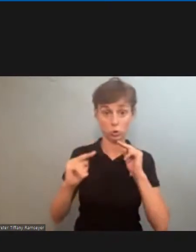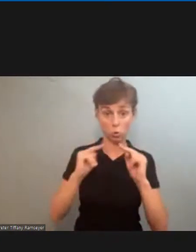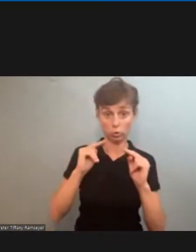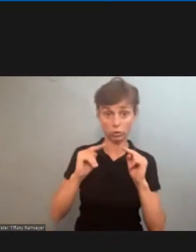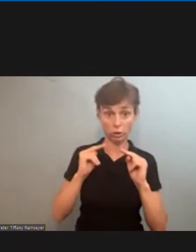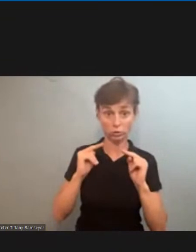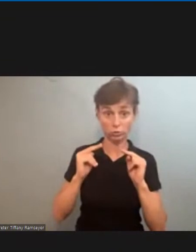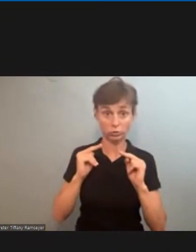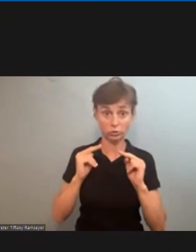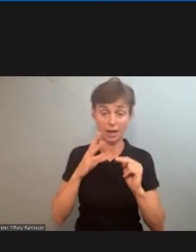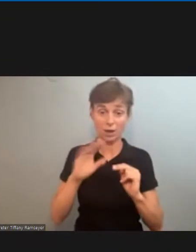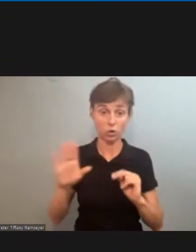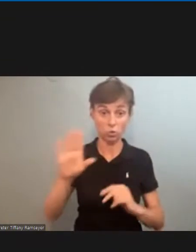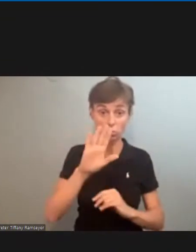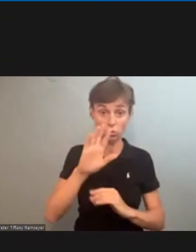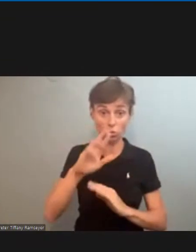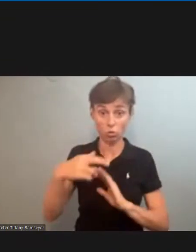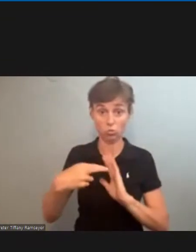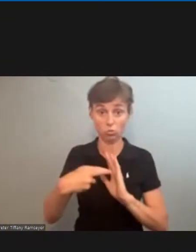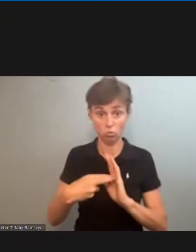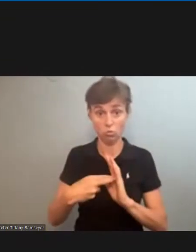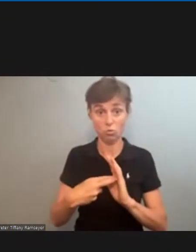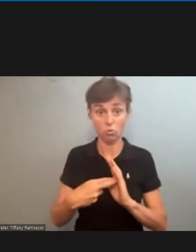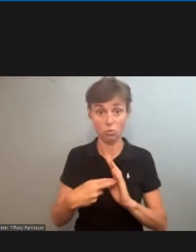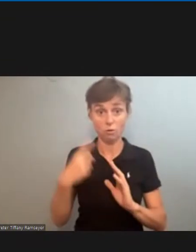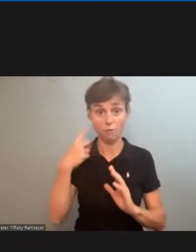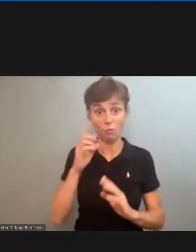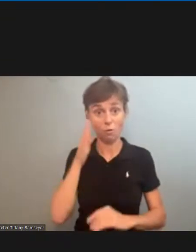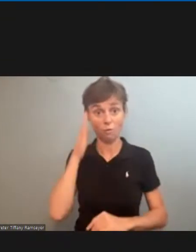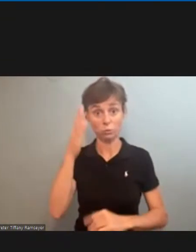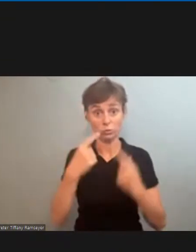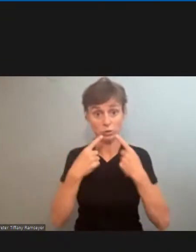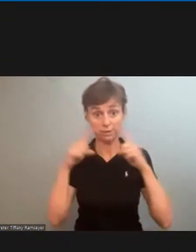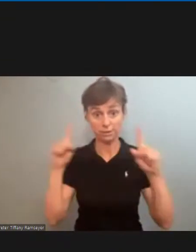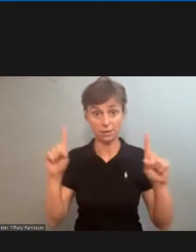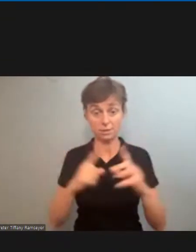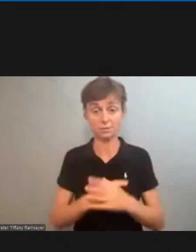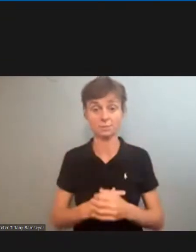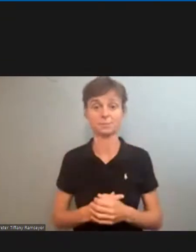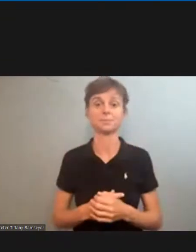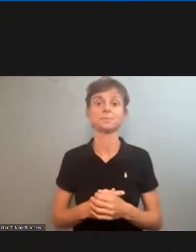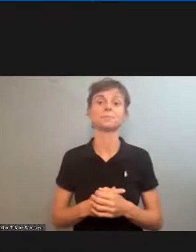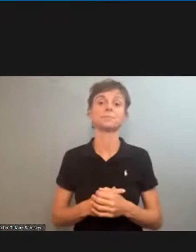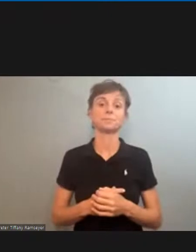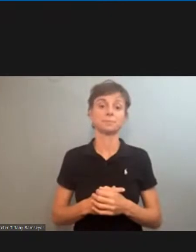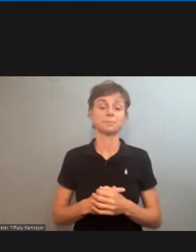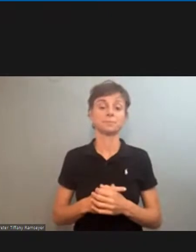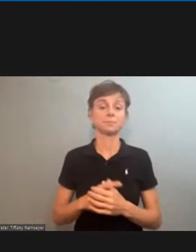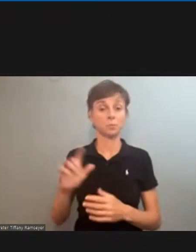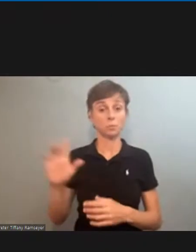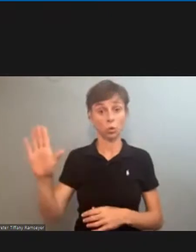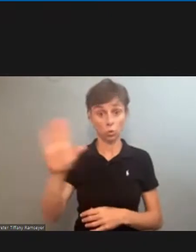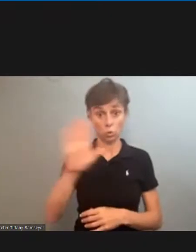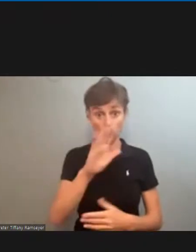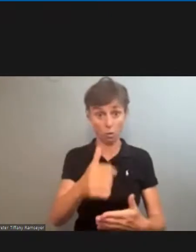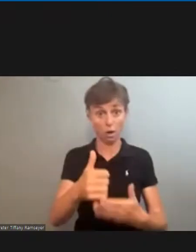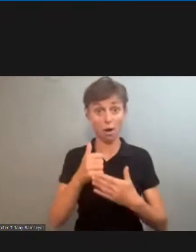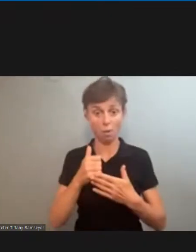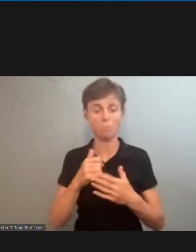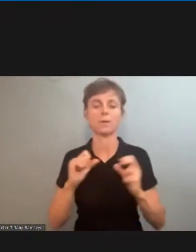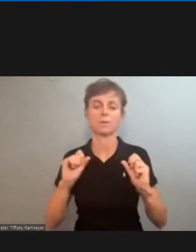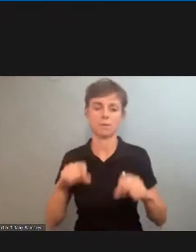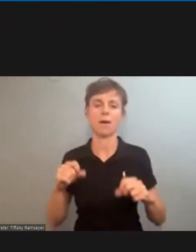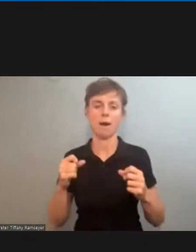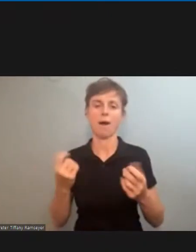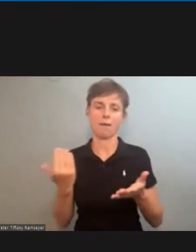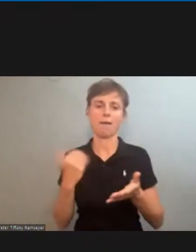the role that you guys can play for our future success with your help we can do it again